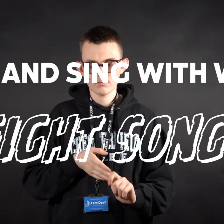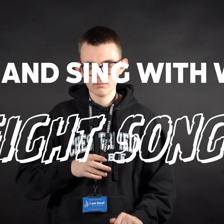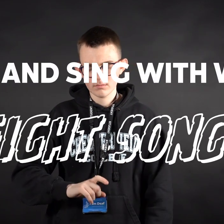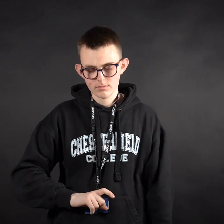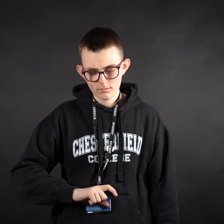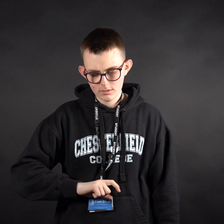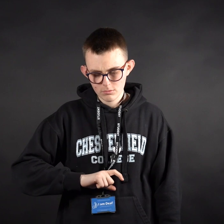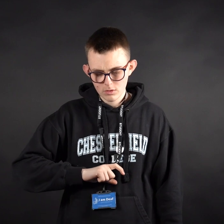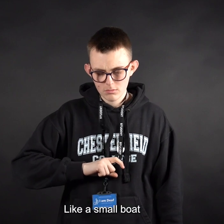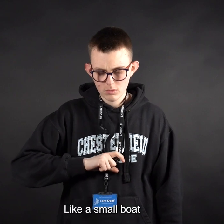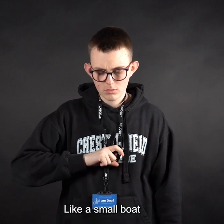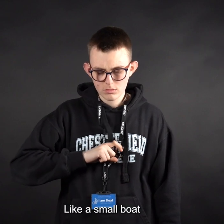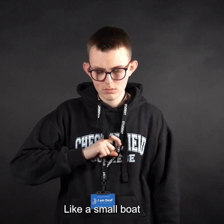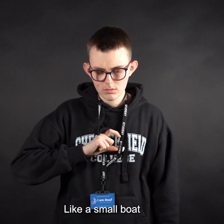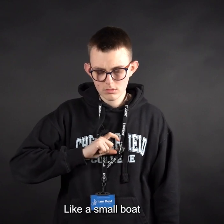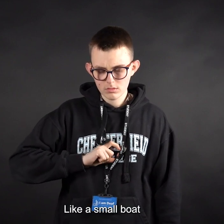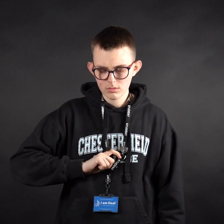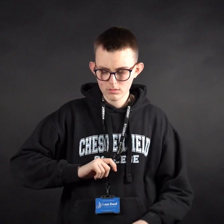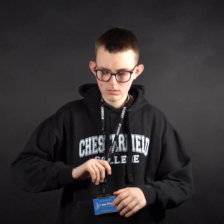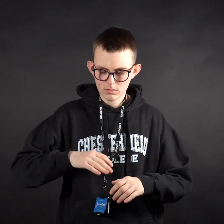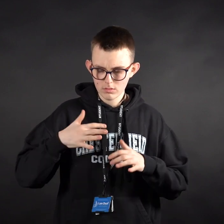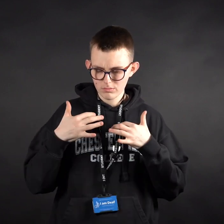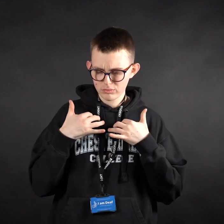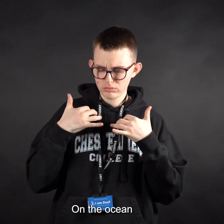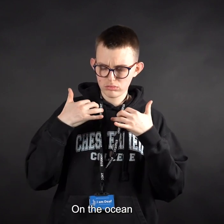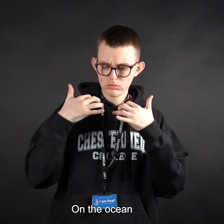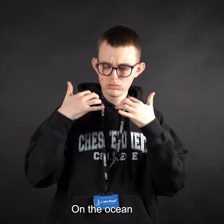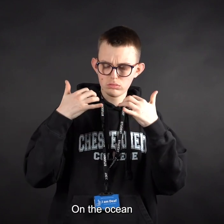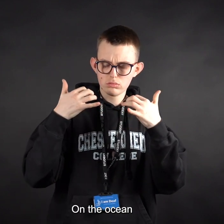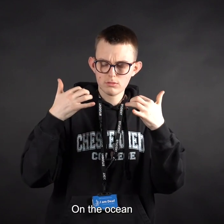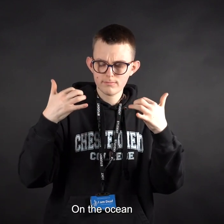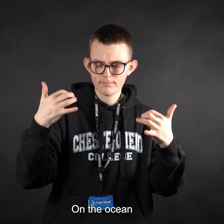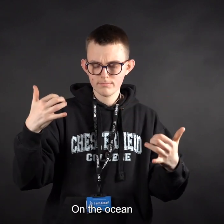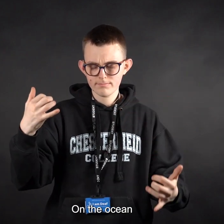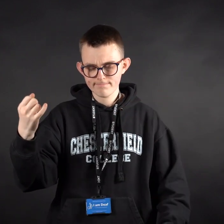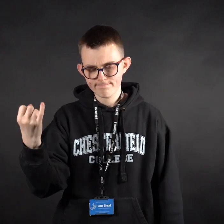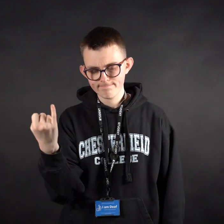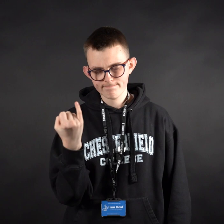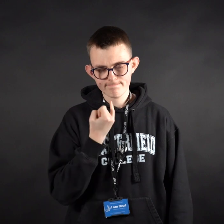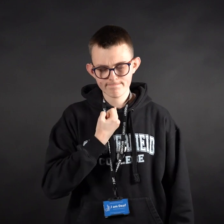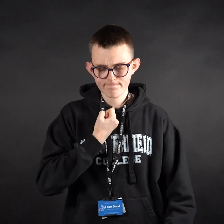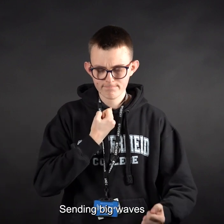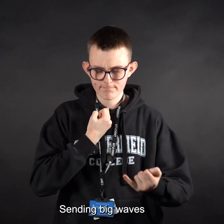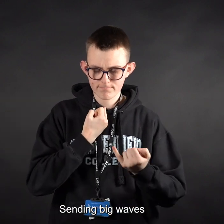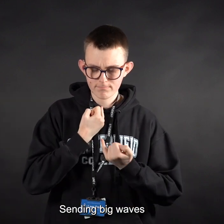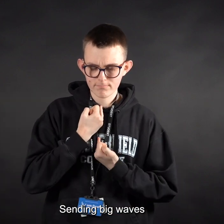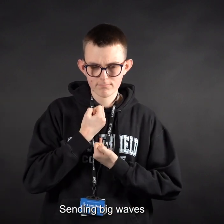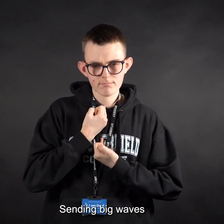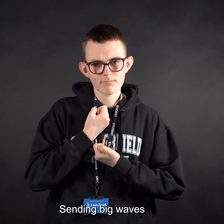Like a small boat on the ocean Sending big waves